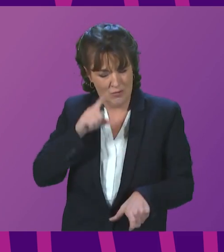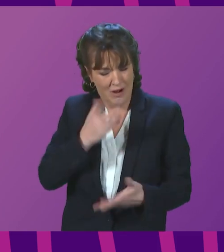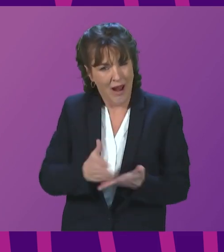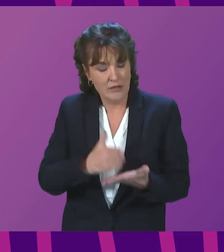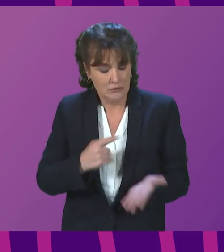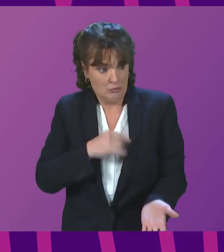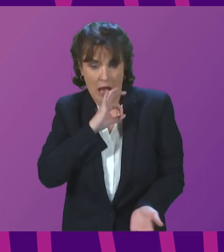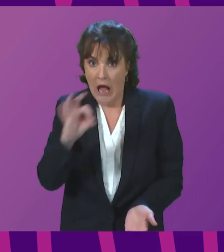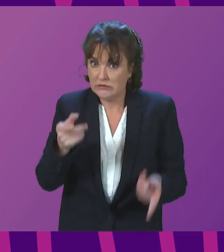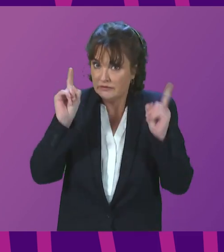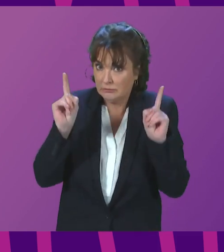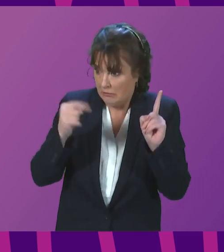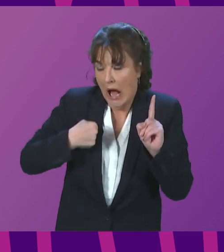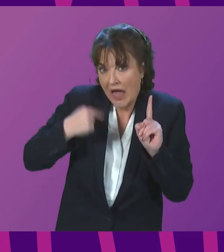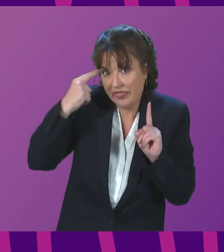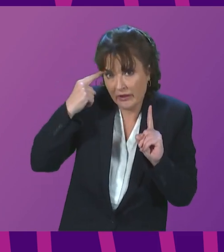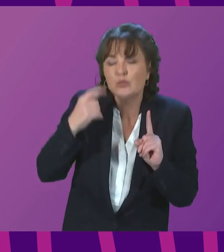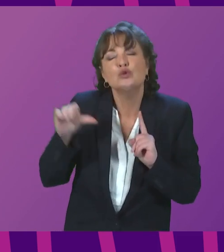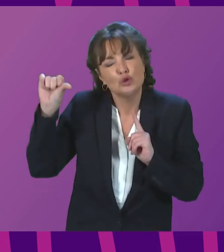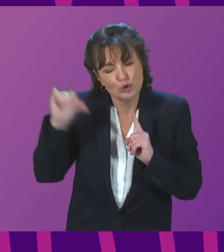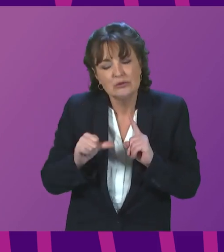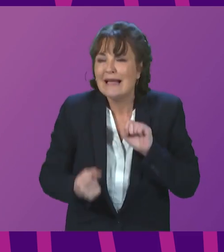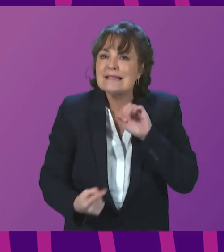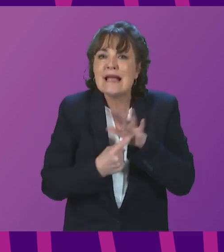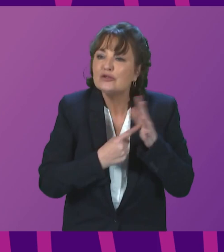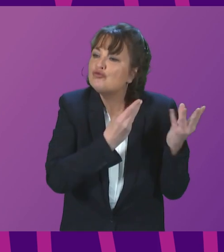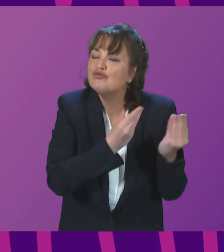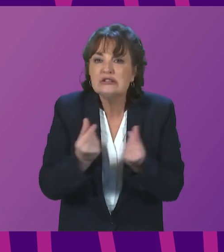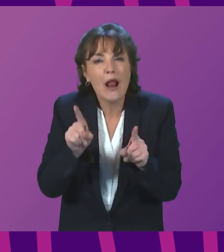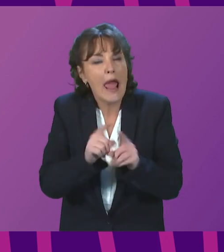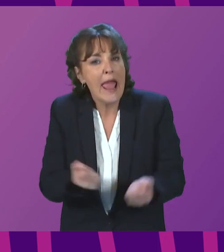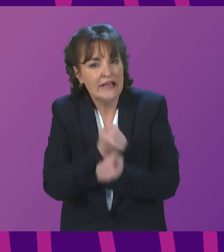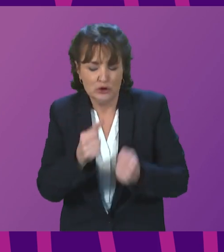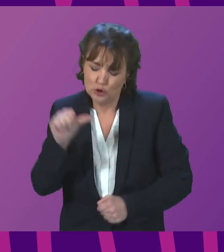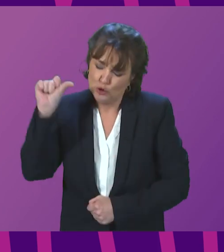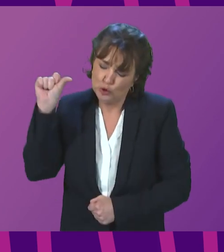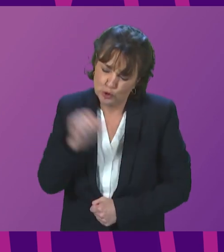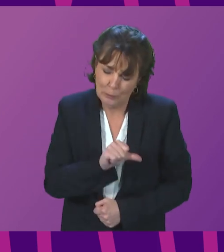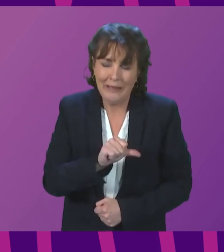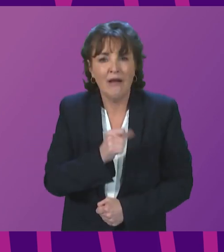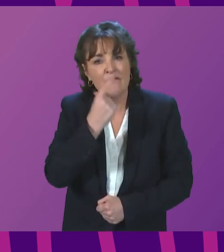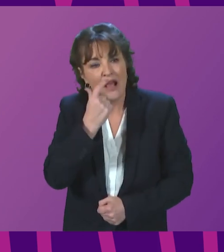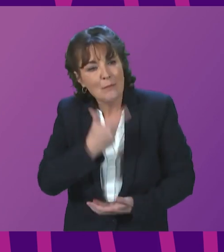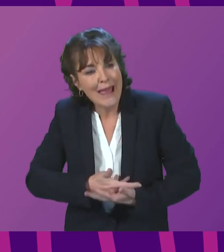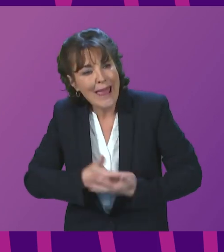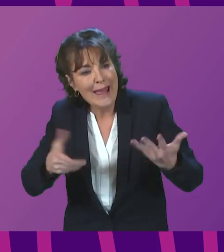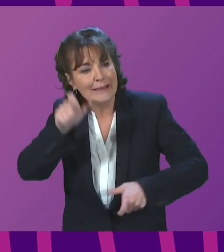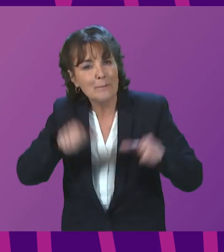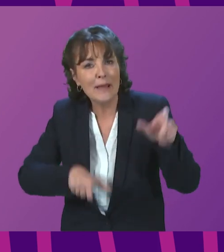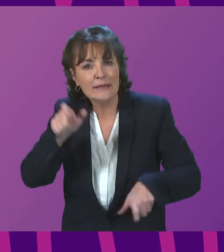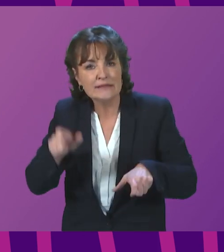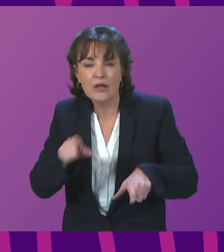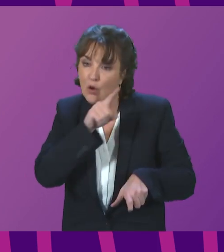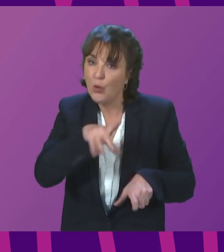Does she believe, as I do, that essential resources like energy must be available to everyone on the basis of need, not